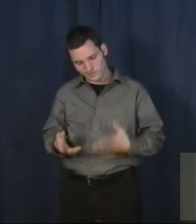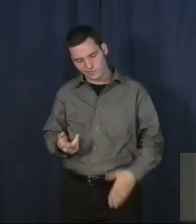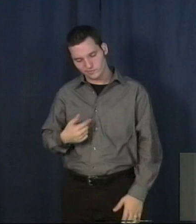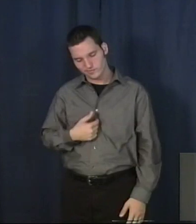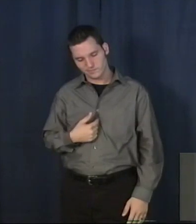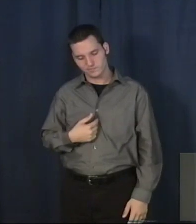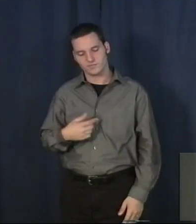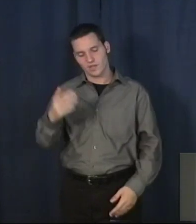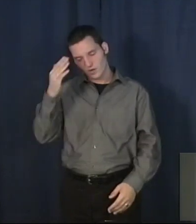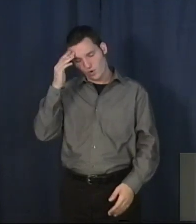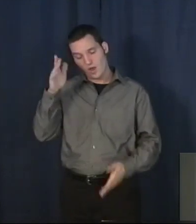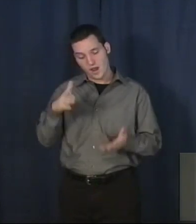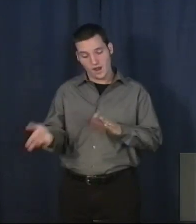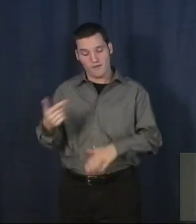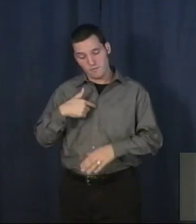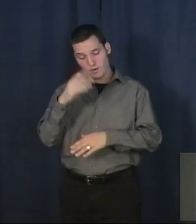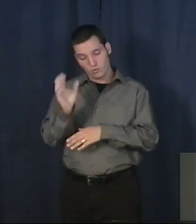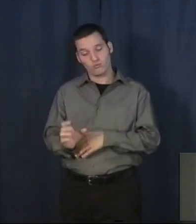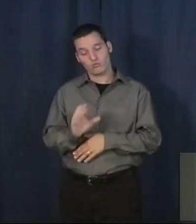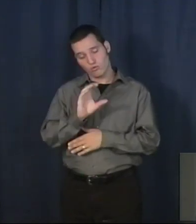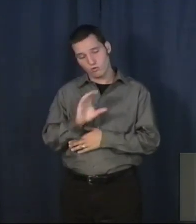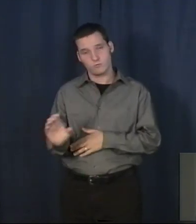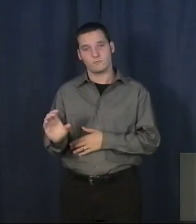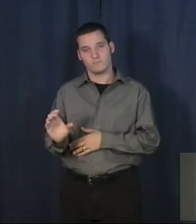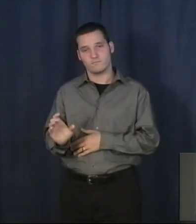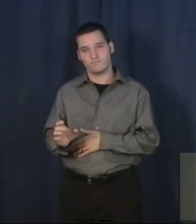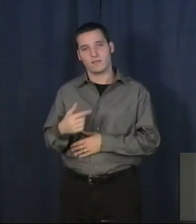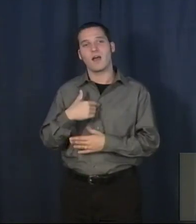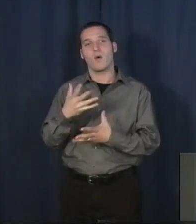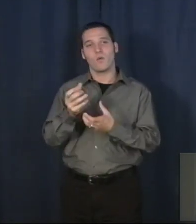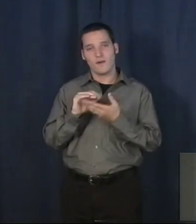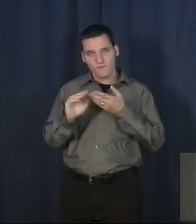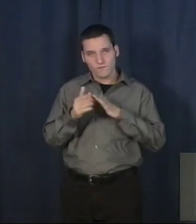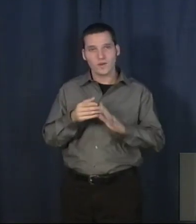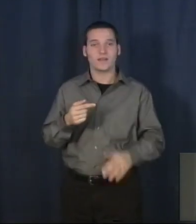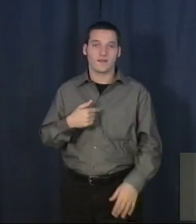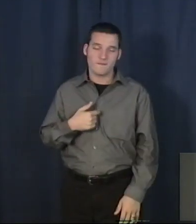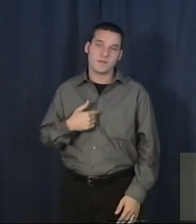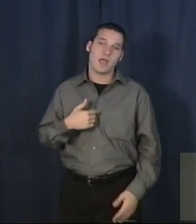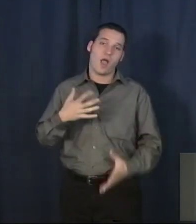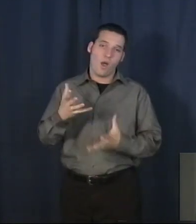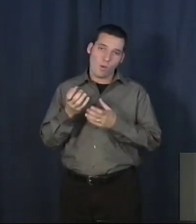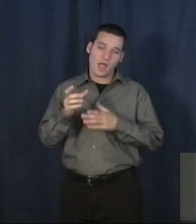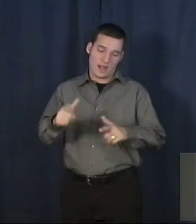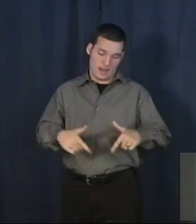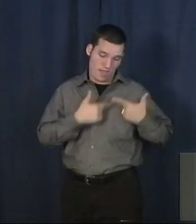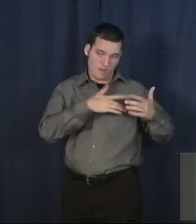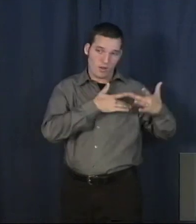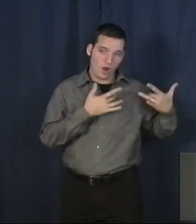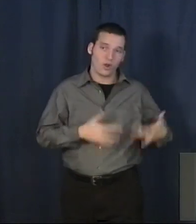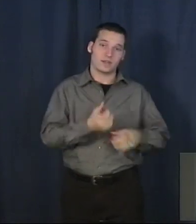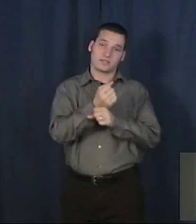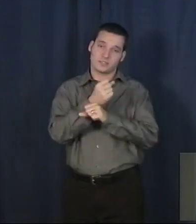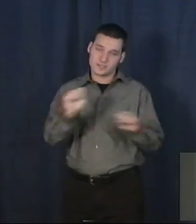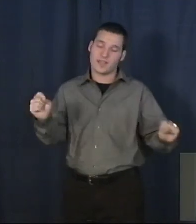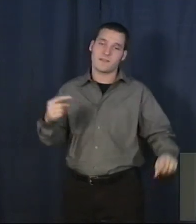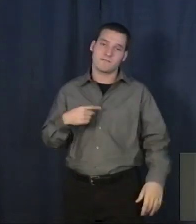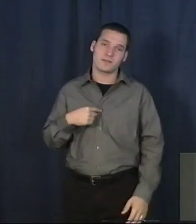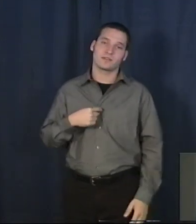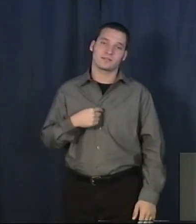for me on the cross. And I'd like you to forgive me. I'd like you to come live in my heart and save me and forgive me. Make a new person out of me,